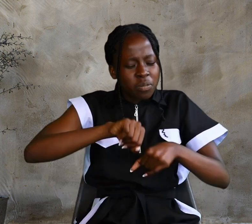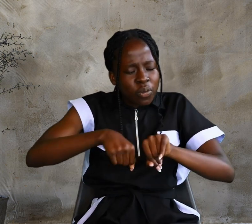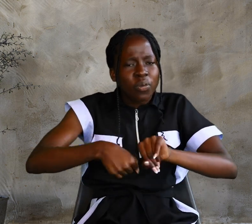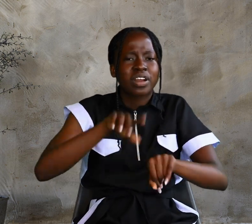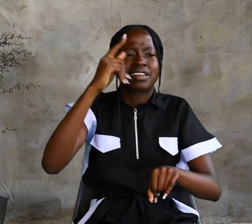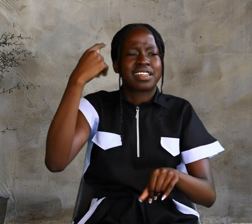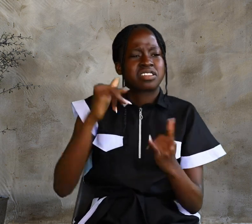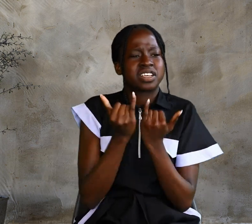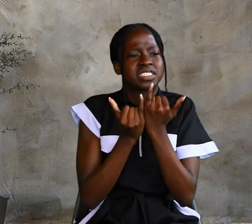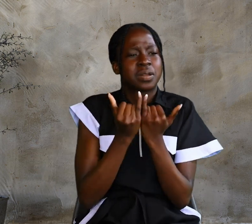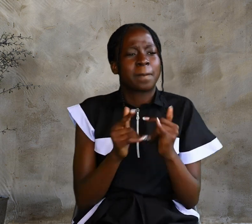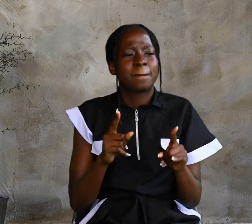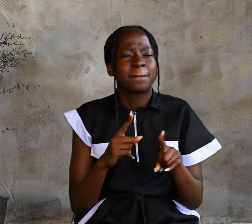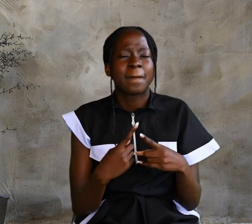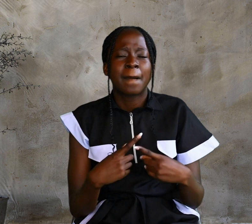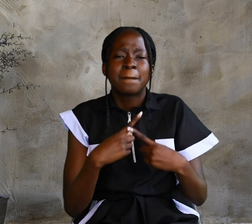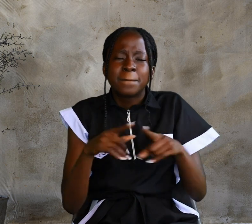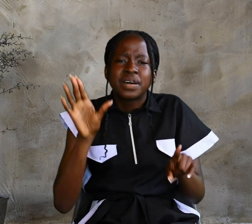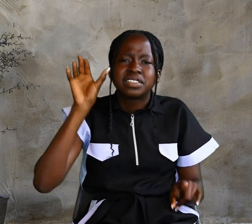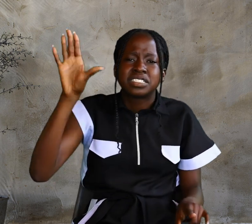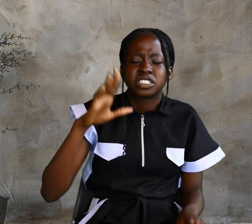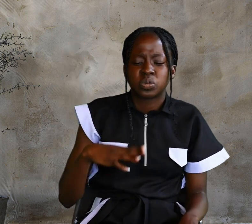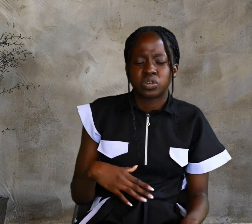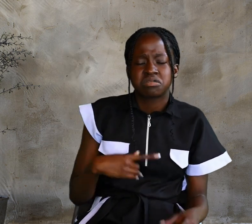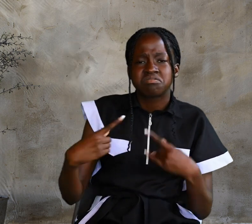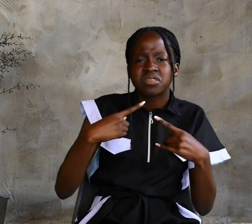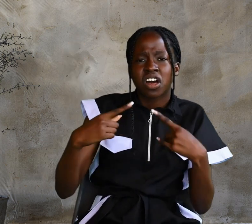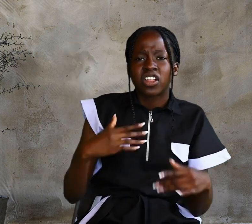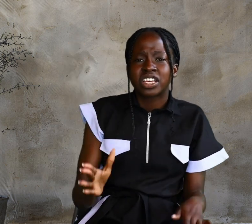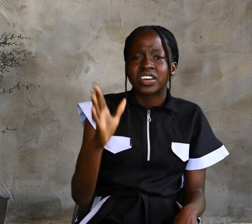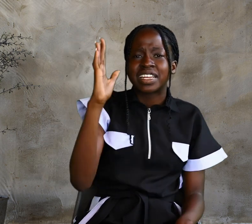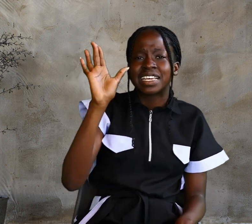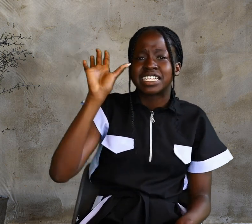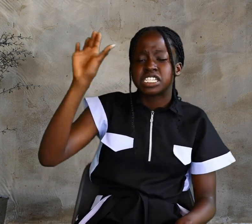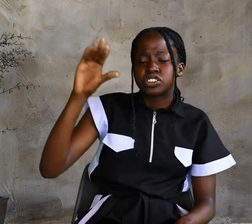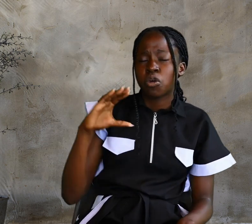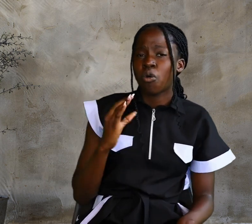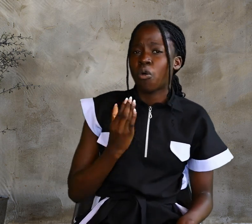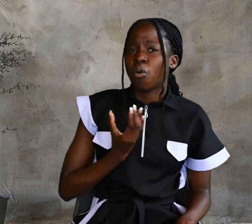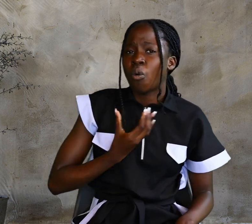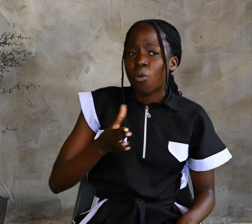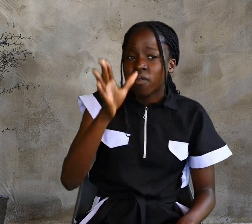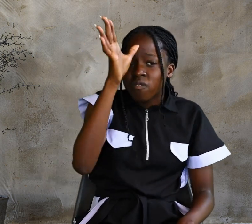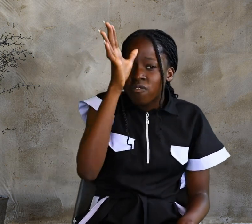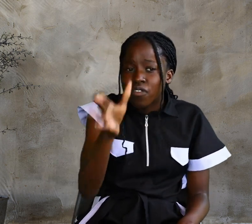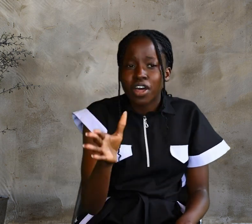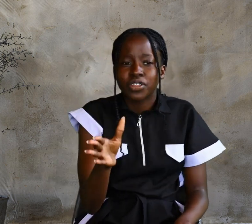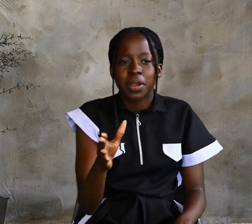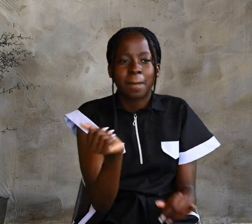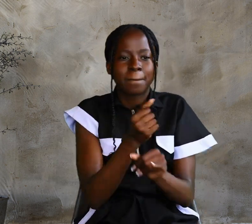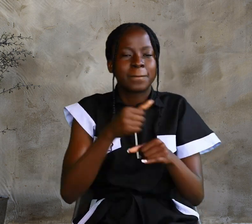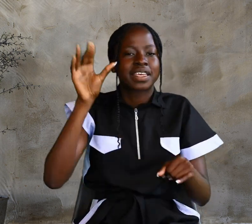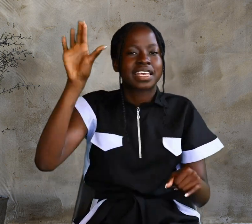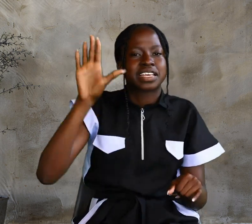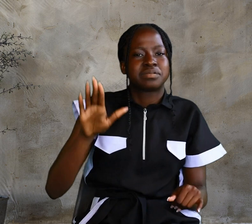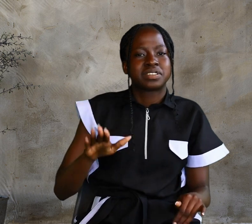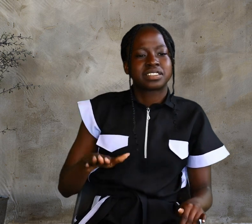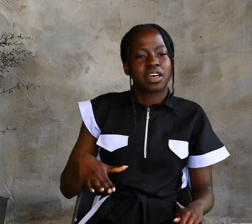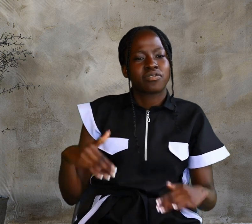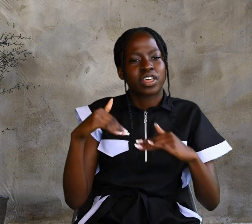but he was even calling God his own father, making himself equal